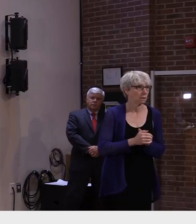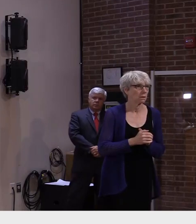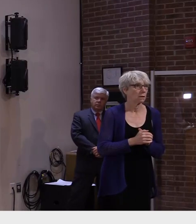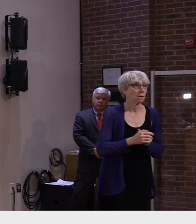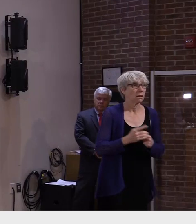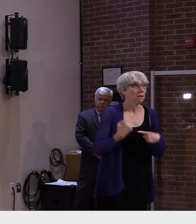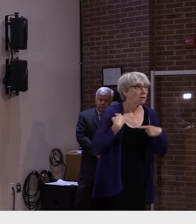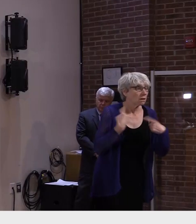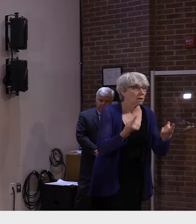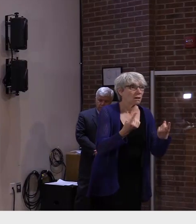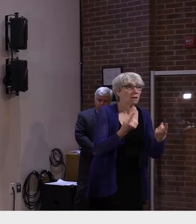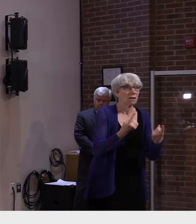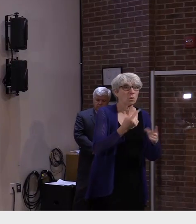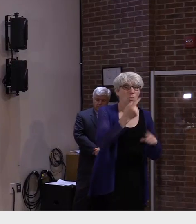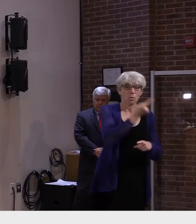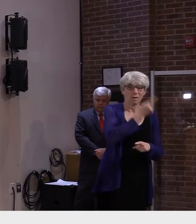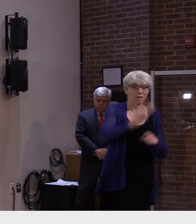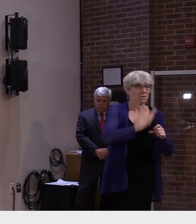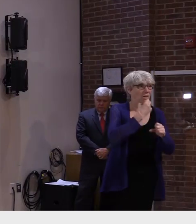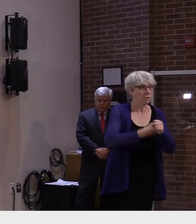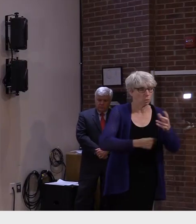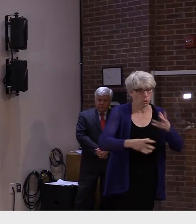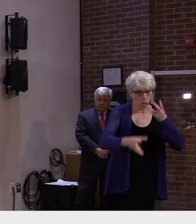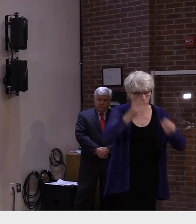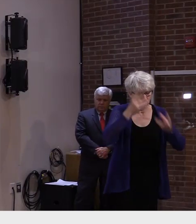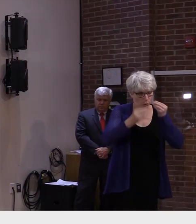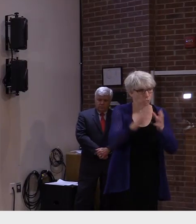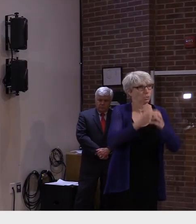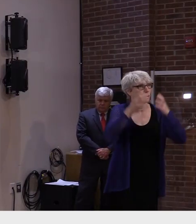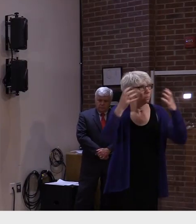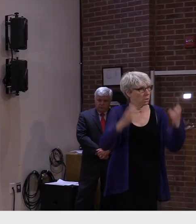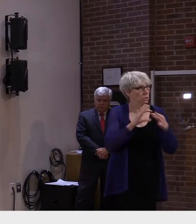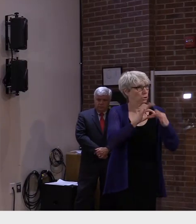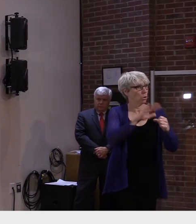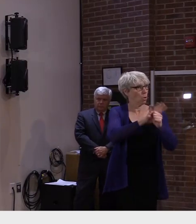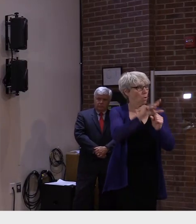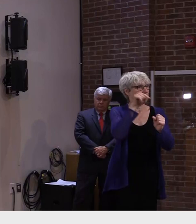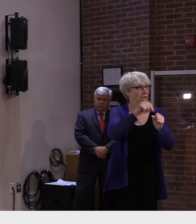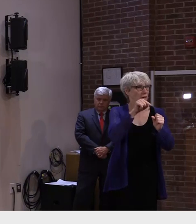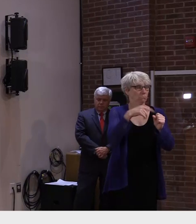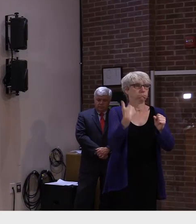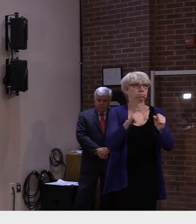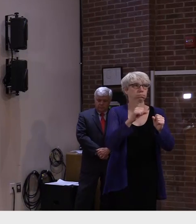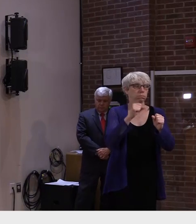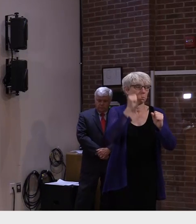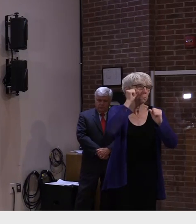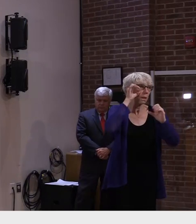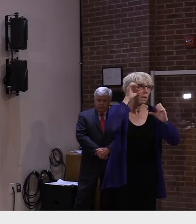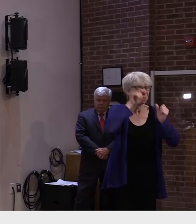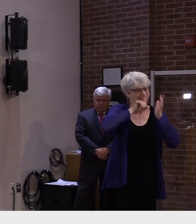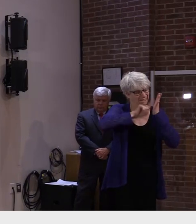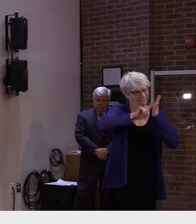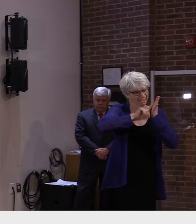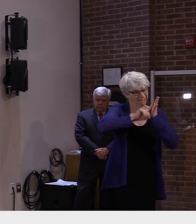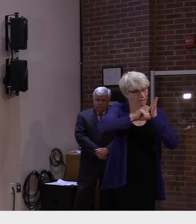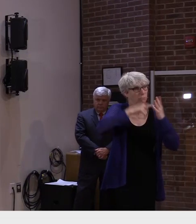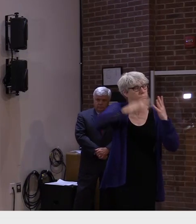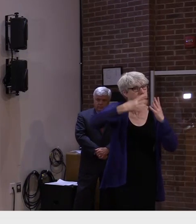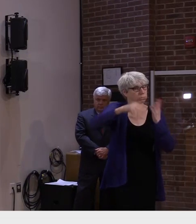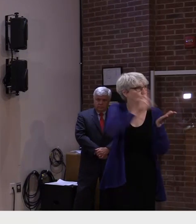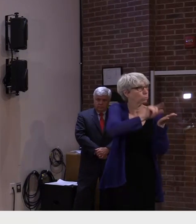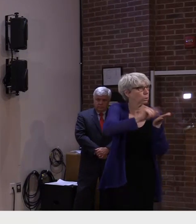the virus an almost unprecedented amount in more than 18 months unfortunately